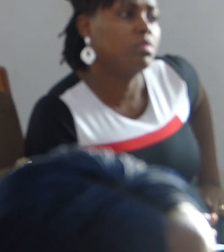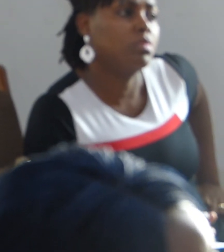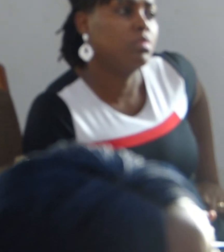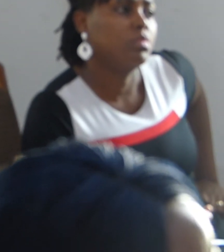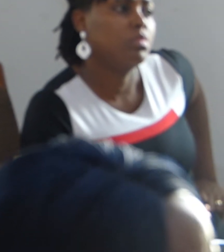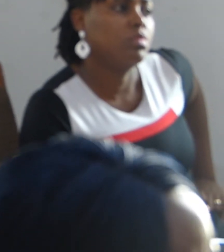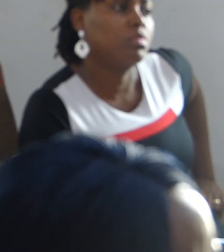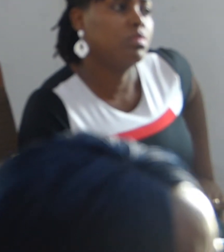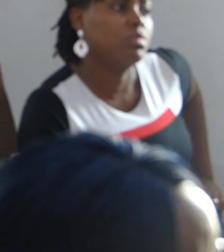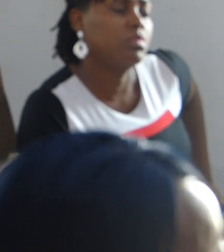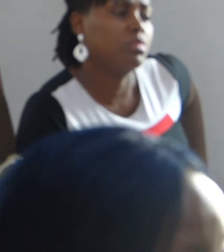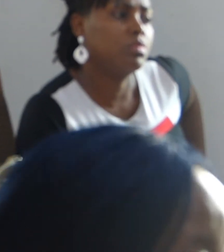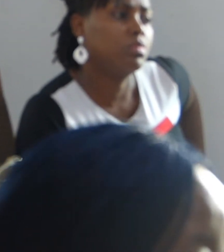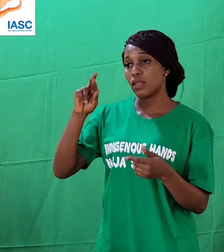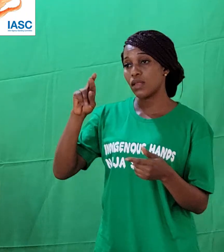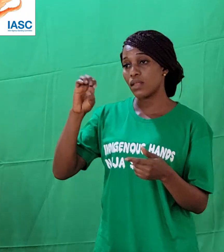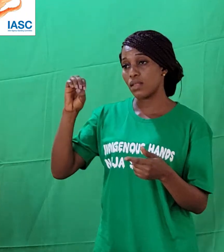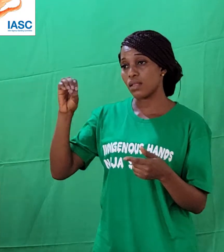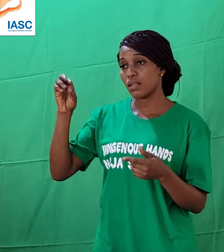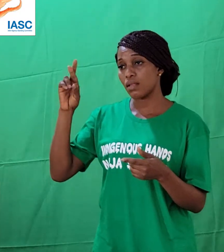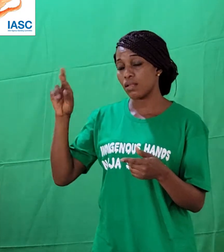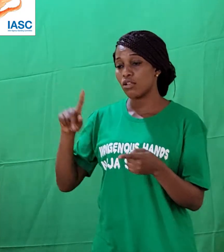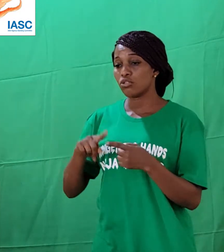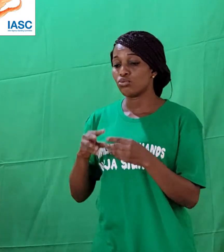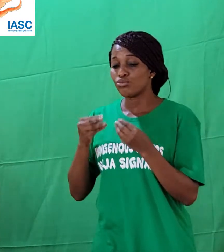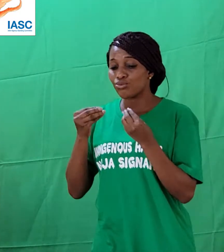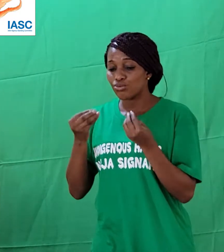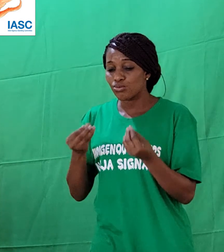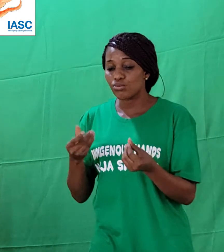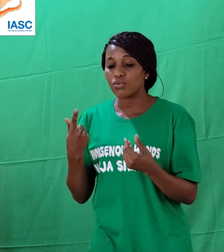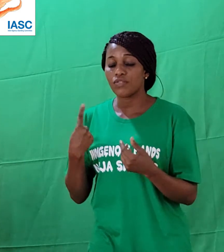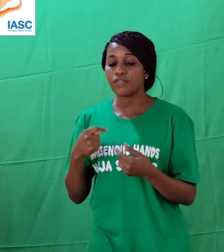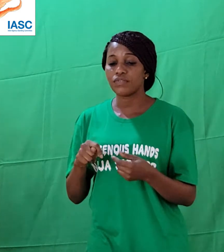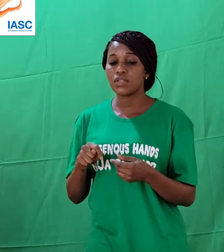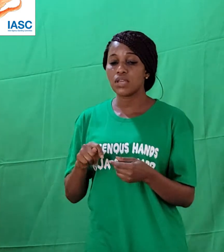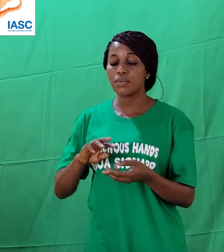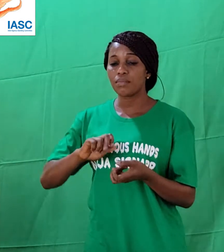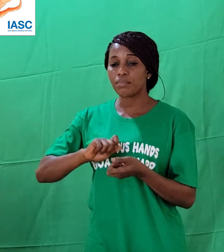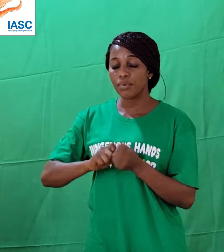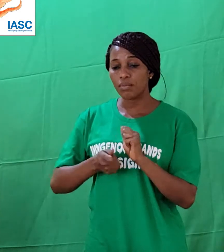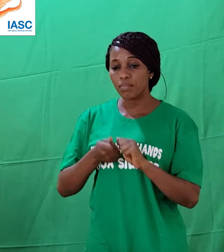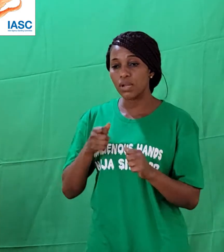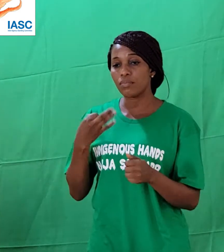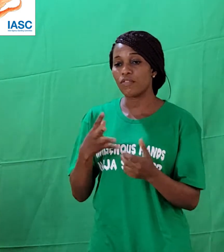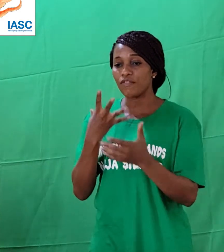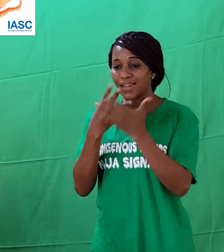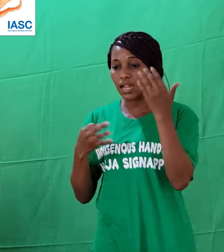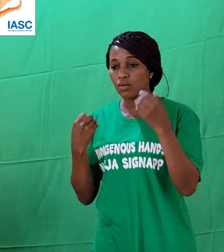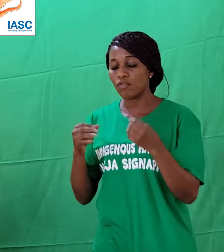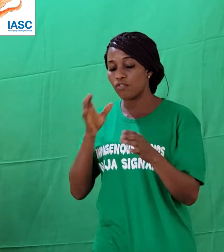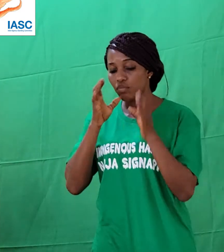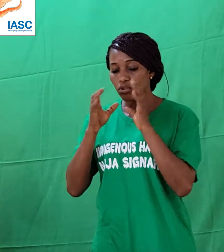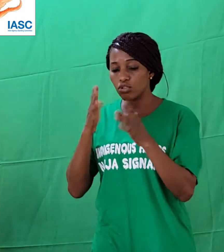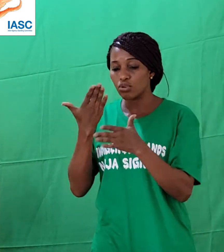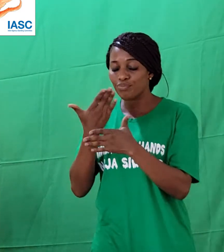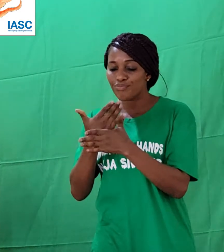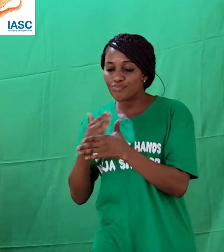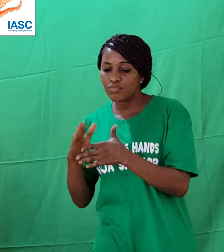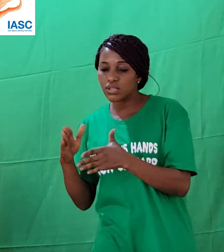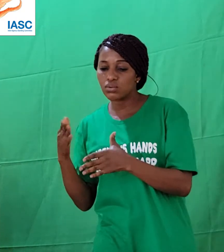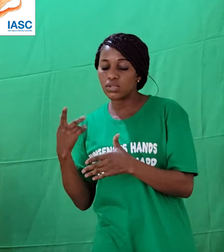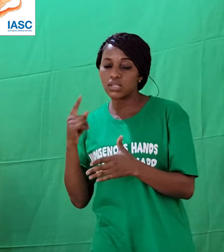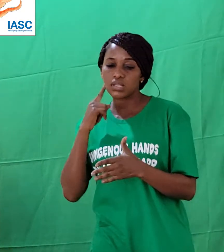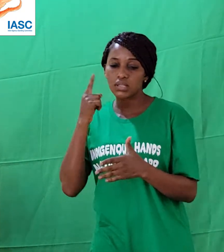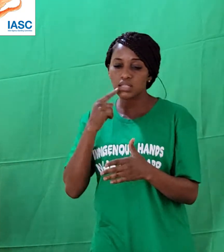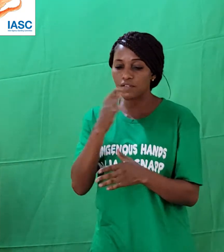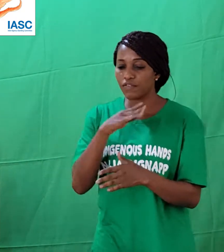of lack of communication between Deaf children and their parents. This is the core piece that